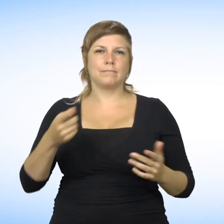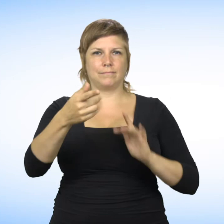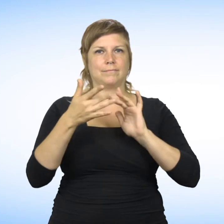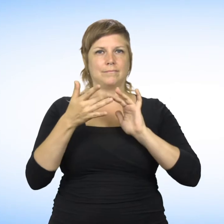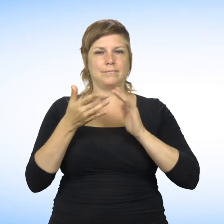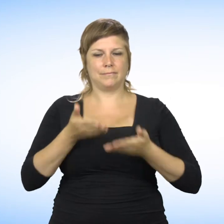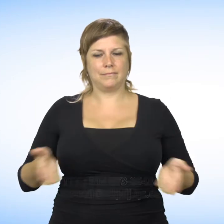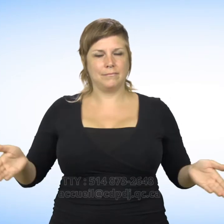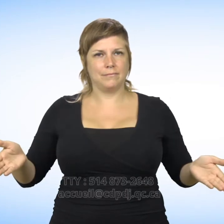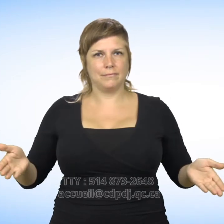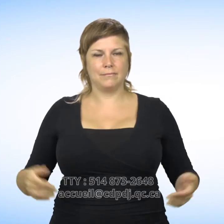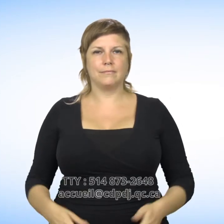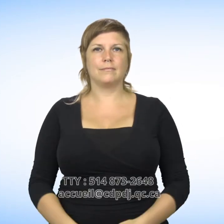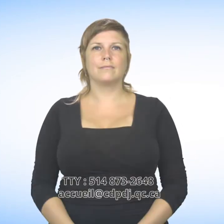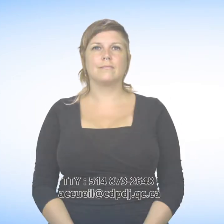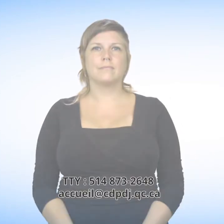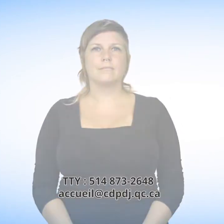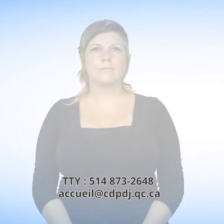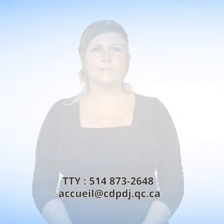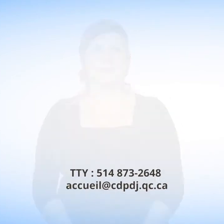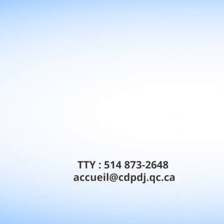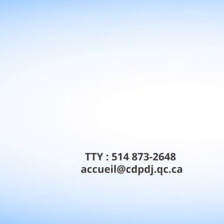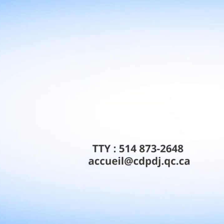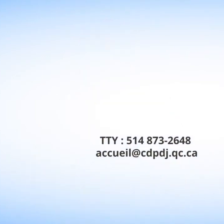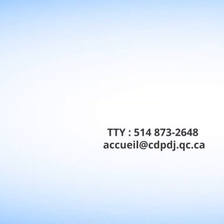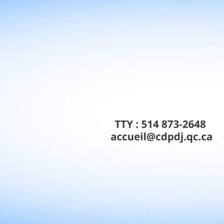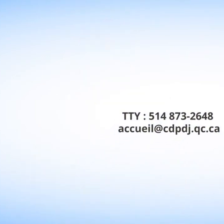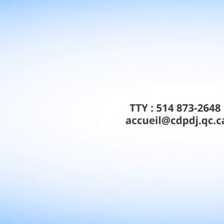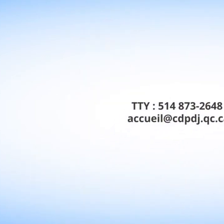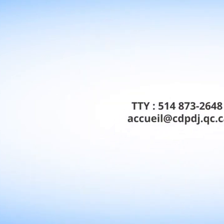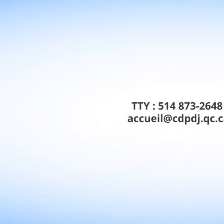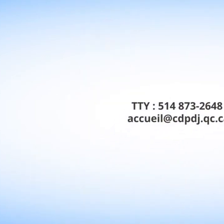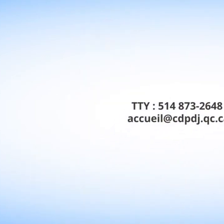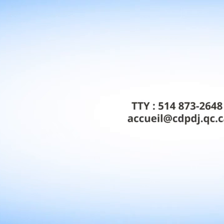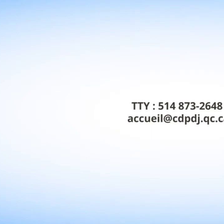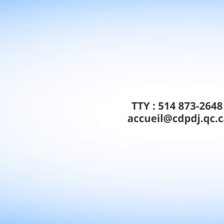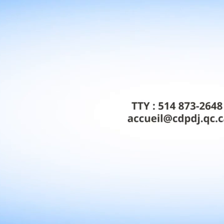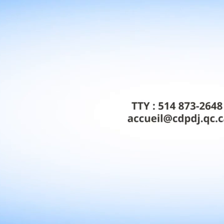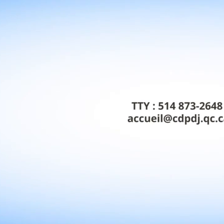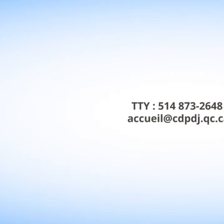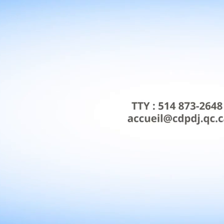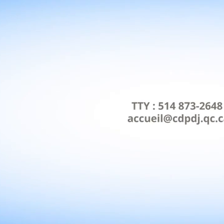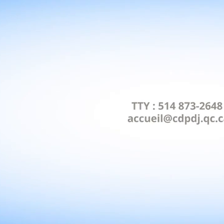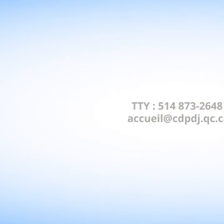514-873-2648 or by email at cdpdj